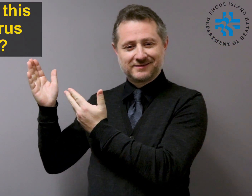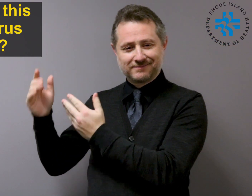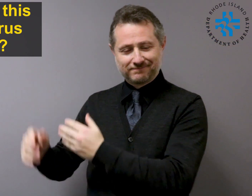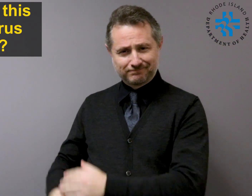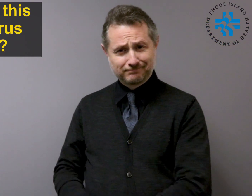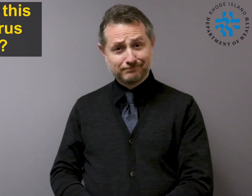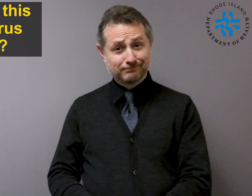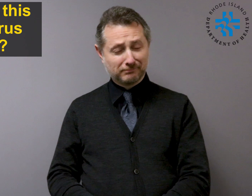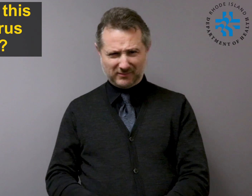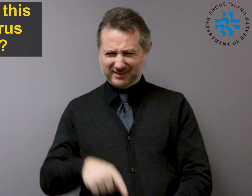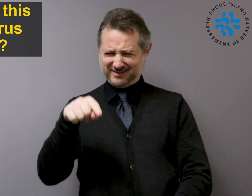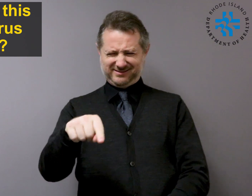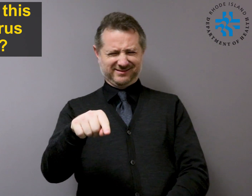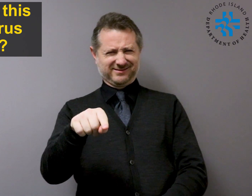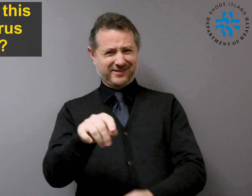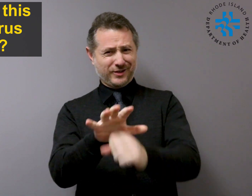How does this coronavirus spread?